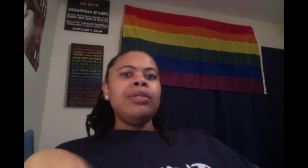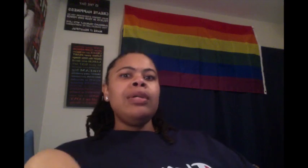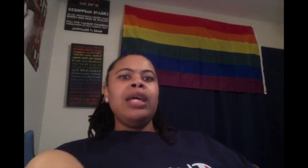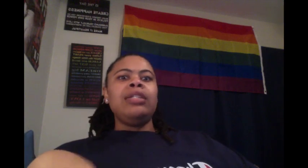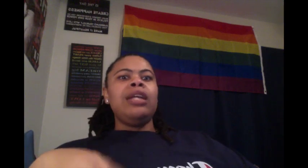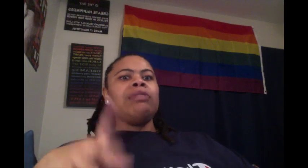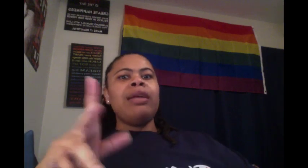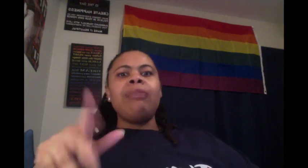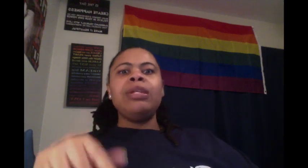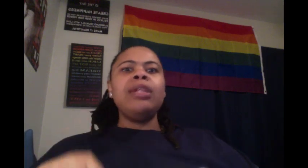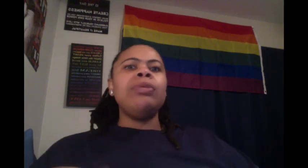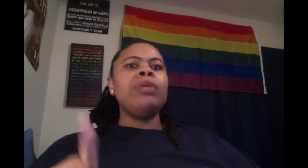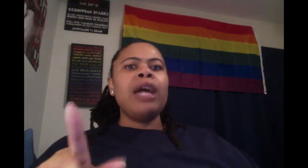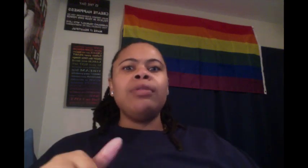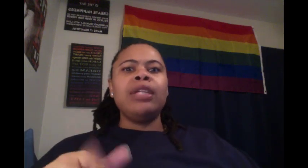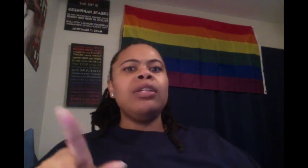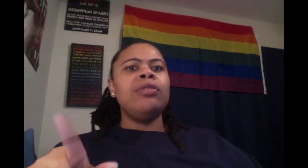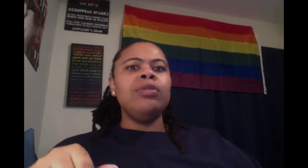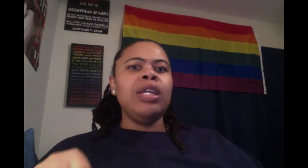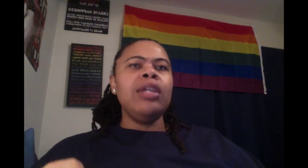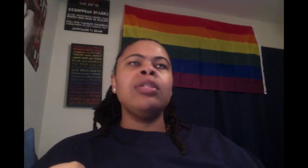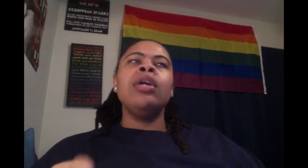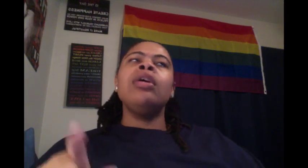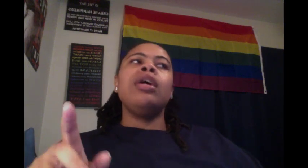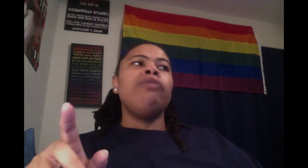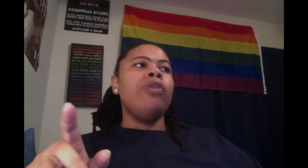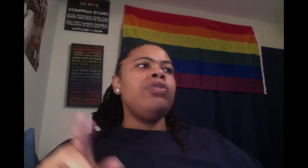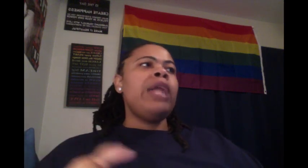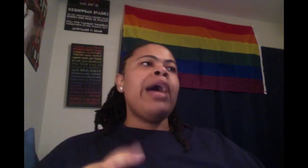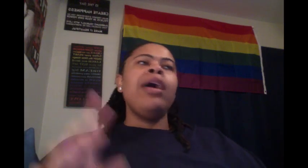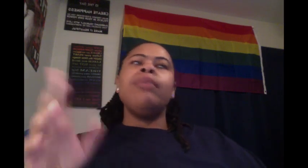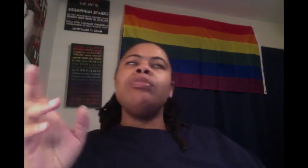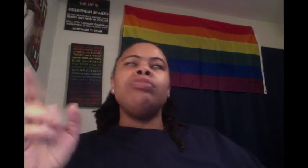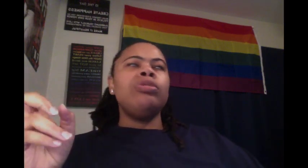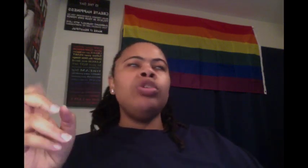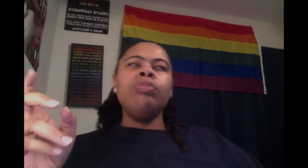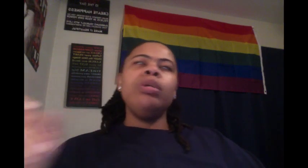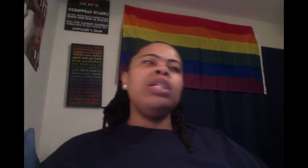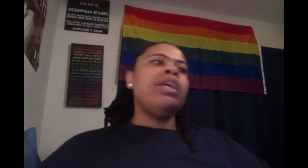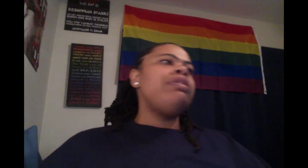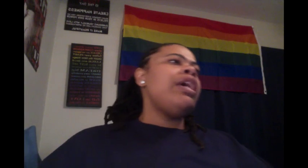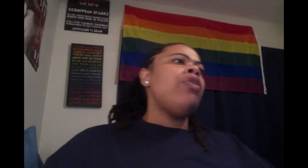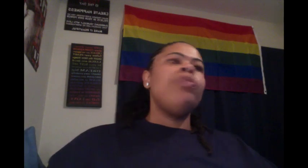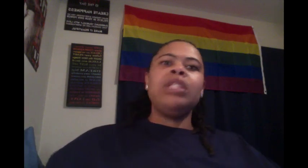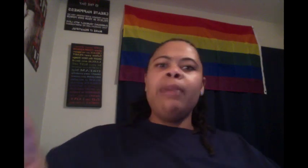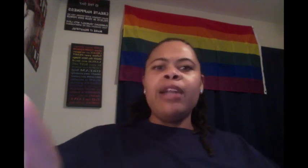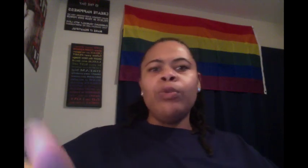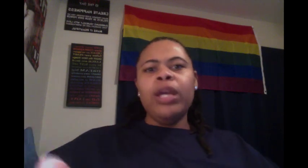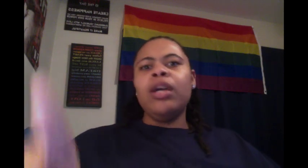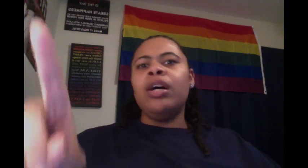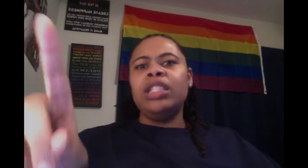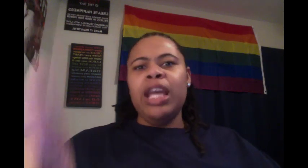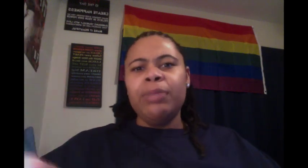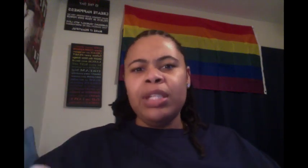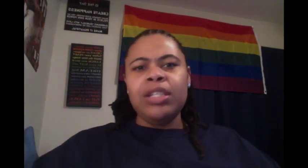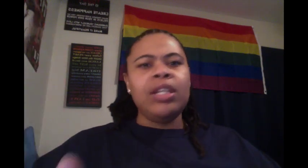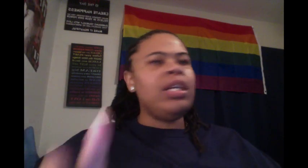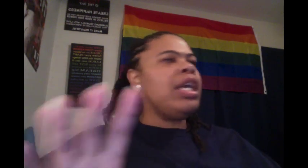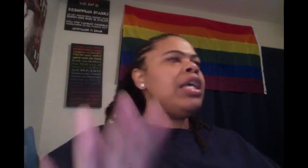doing that shit. That's why y be killing me when y'all do that shit on New Year's and 4th of July. Be shooting bullets every time or when somebody win a championship. It